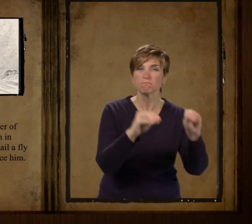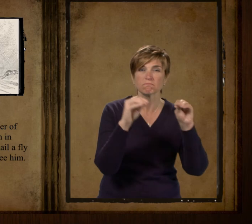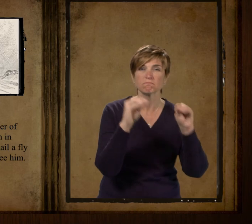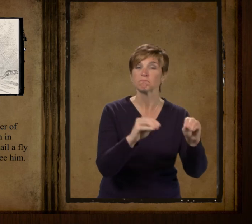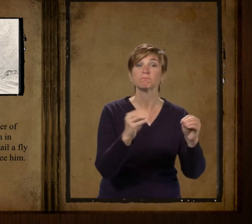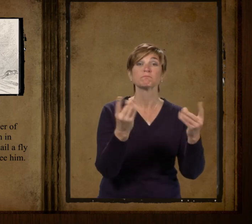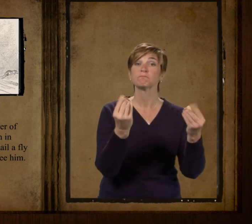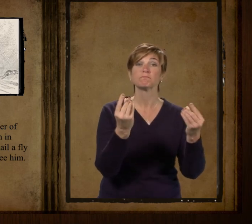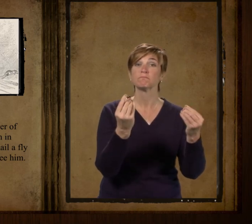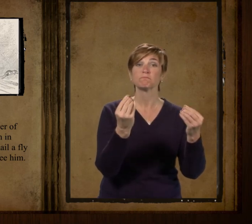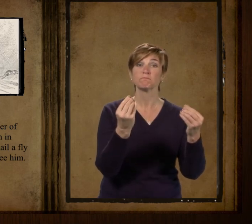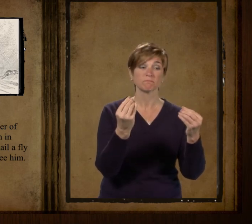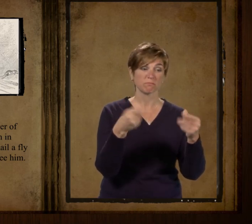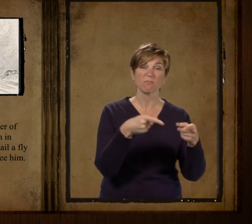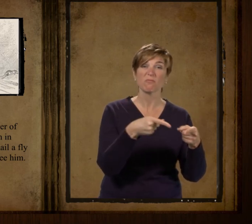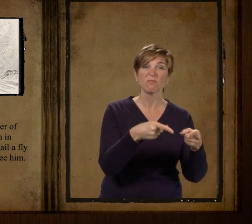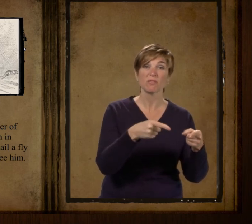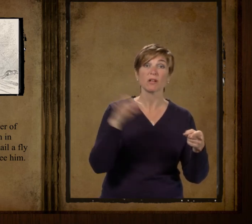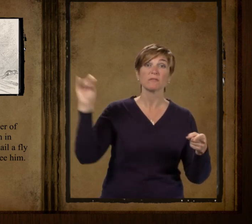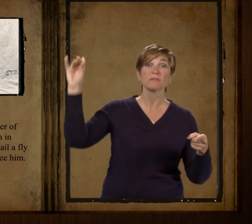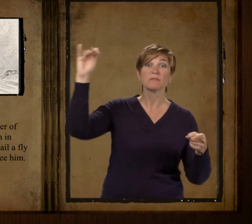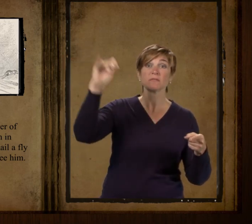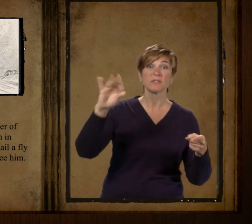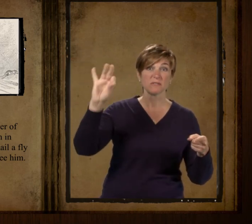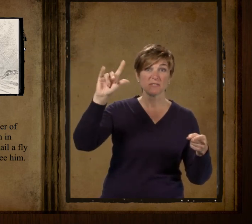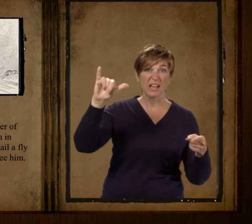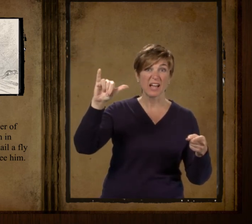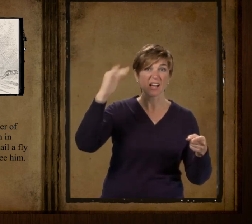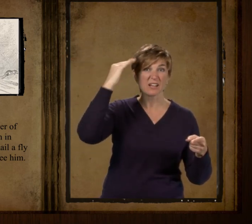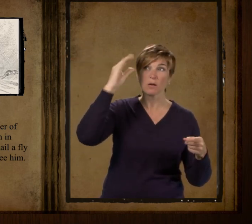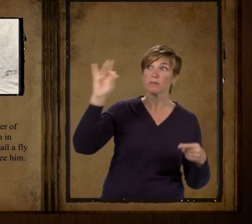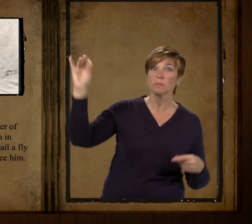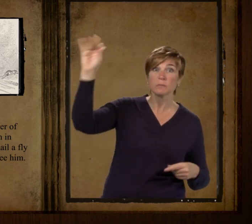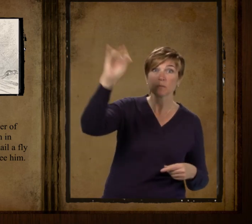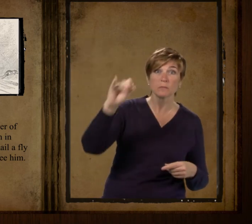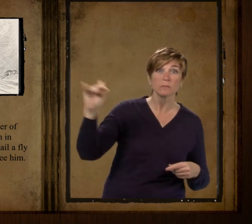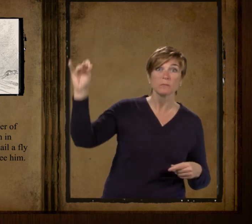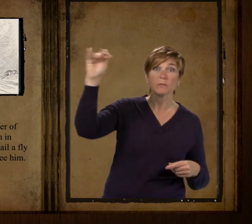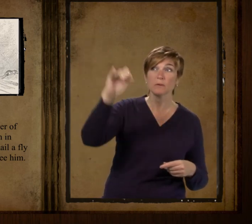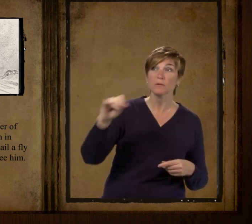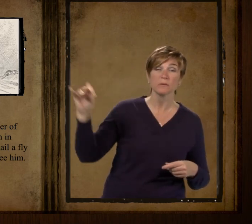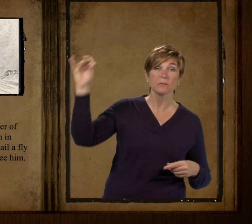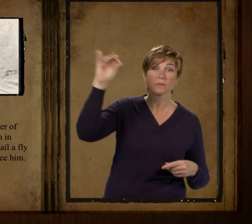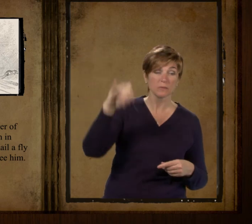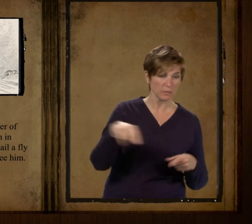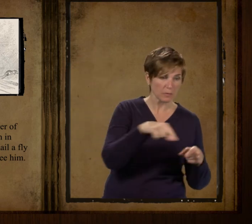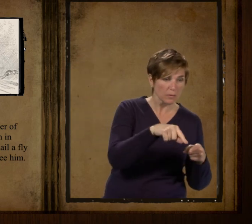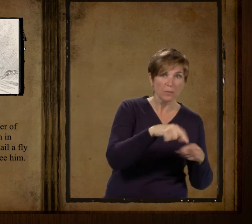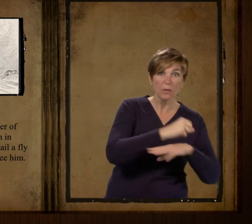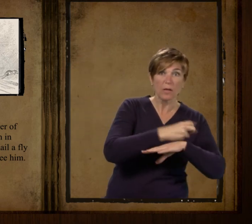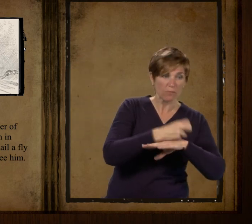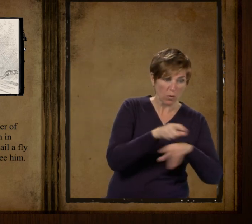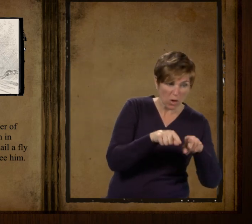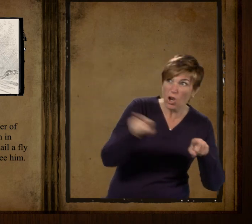he got him up so in the matter of catching flies and kept him in practice so constant